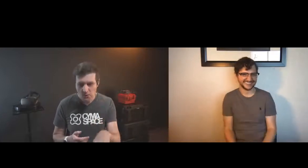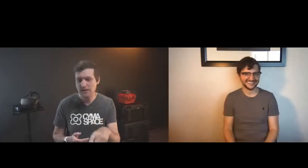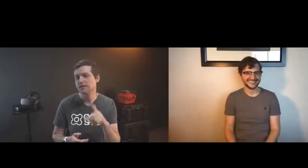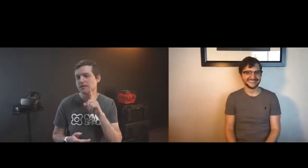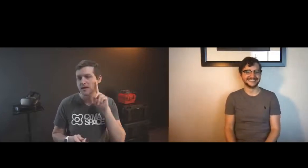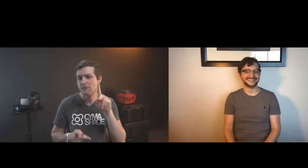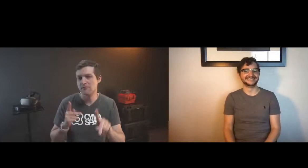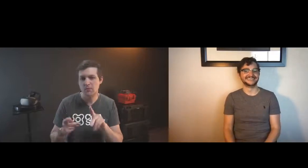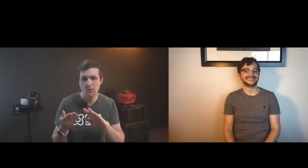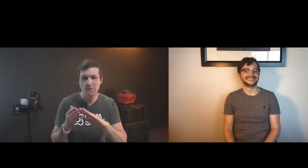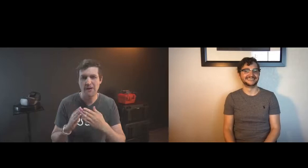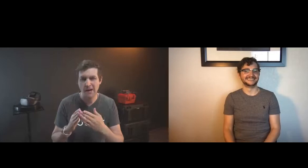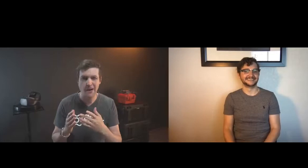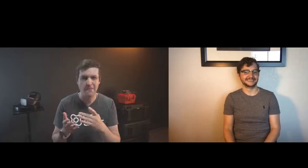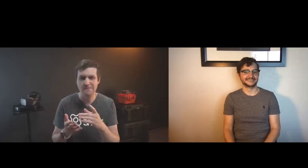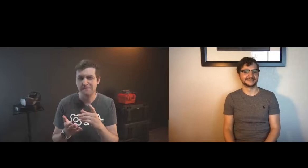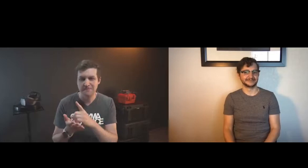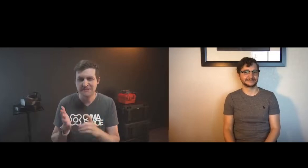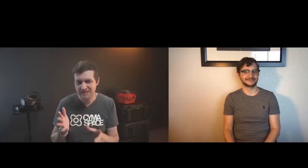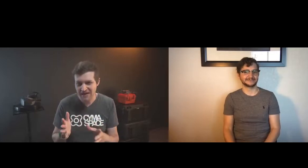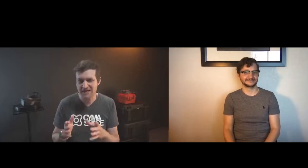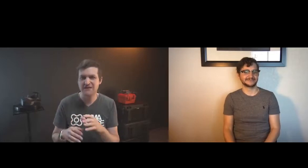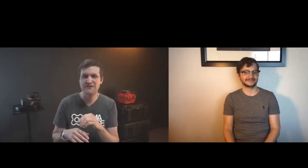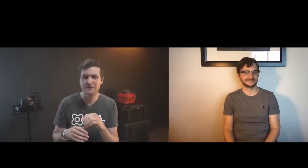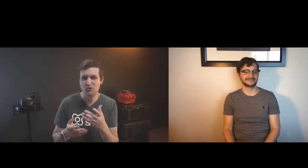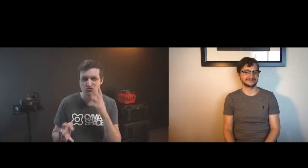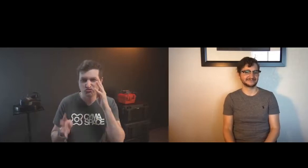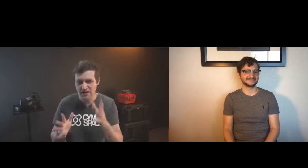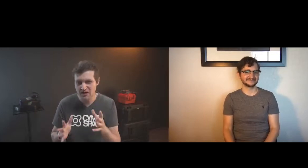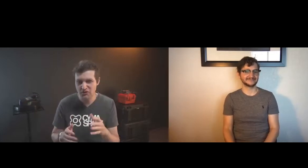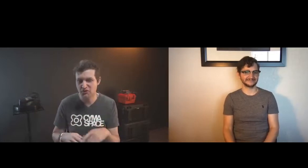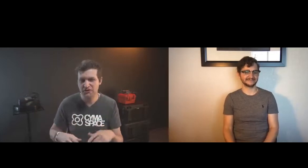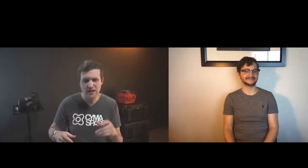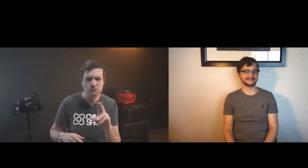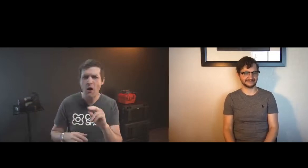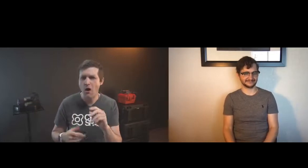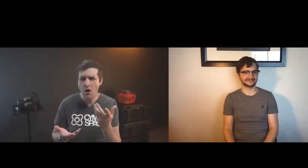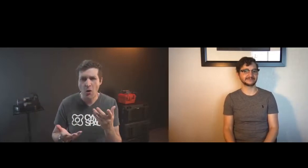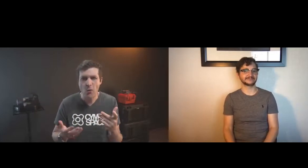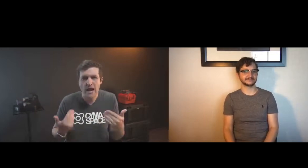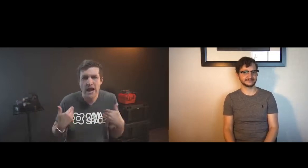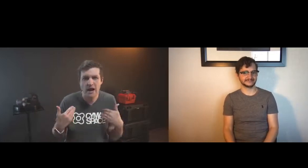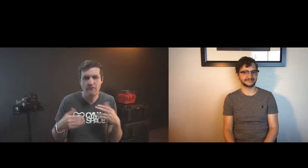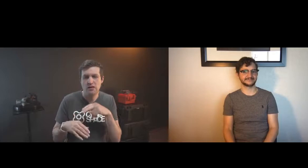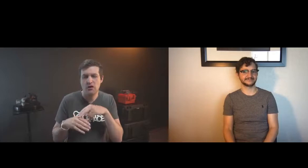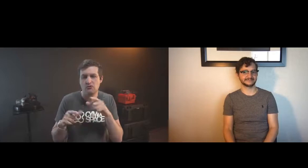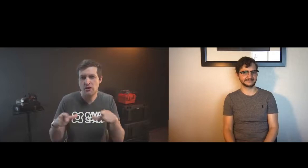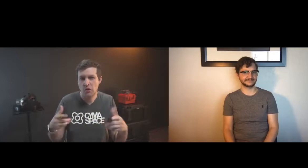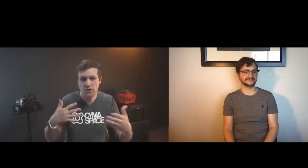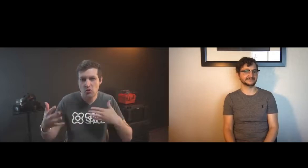awkward though yeah this is why we need deaf people in the community to be designers and creators